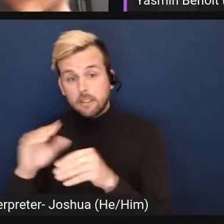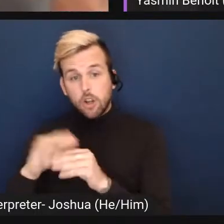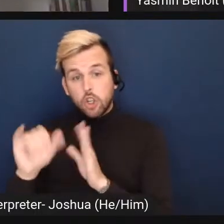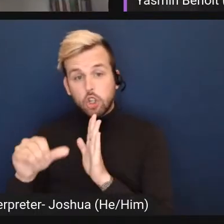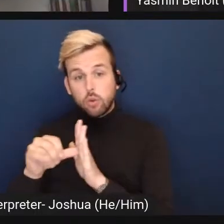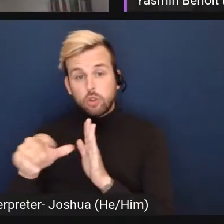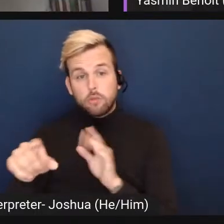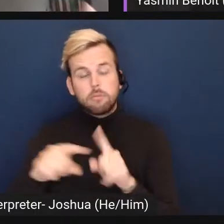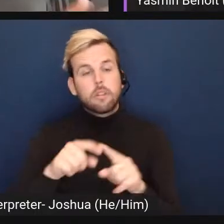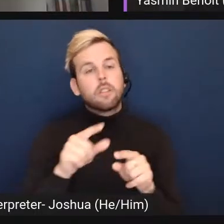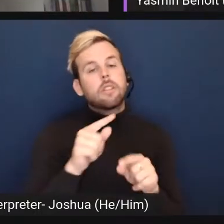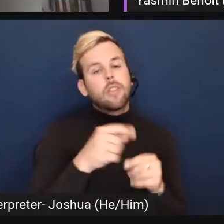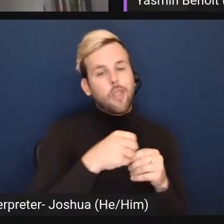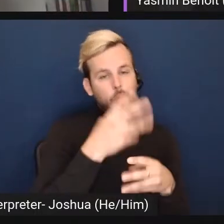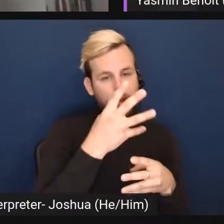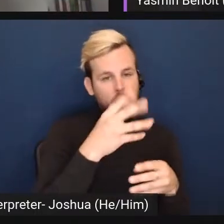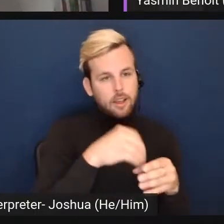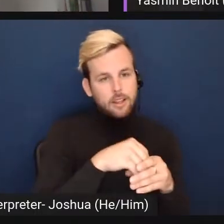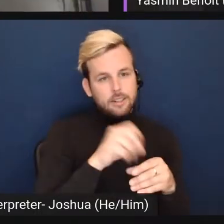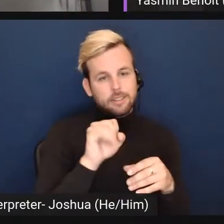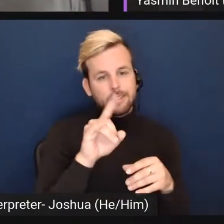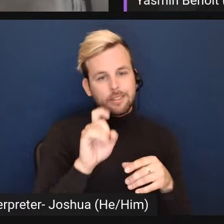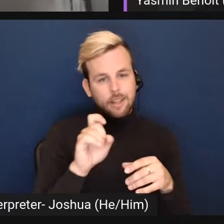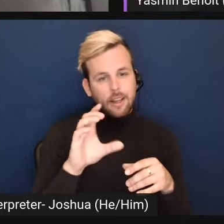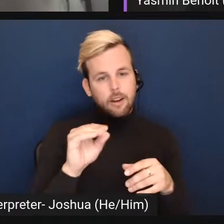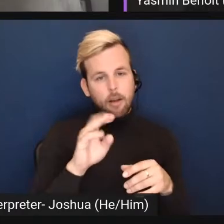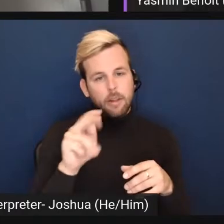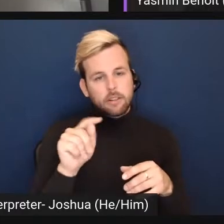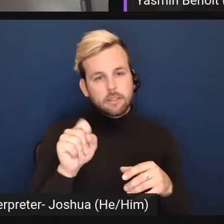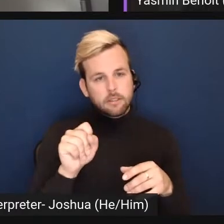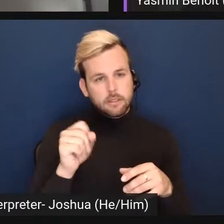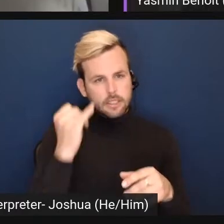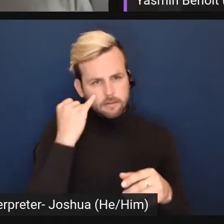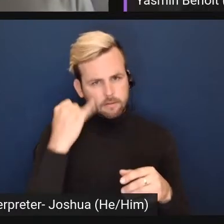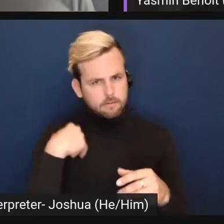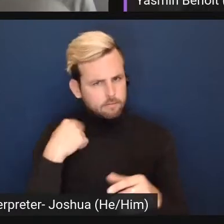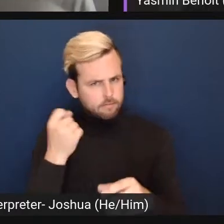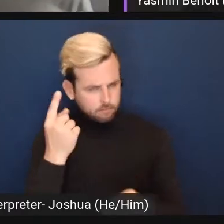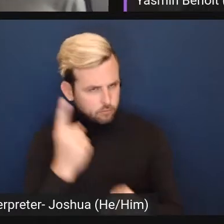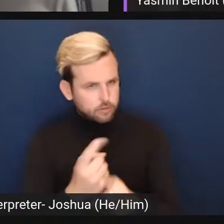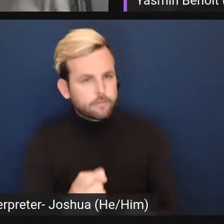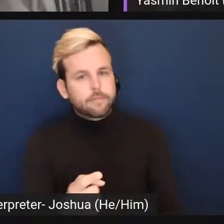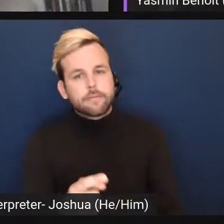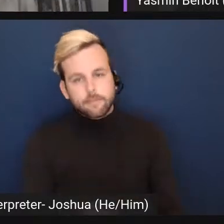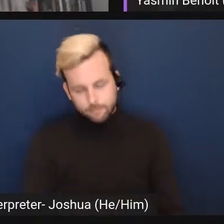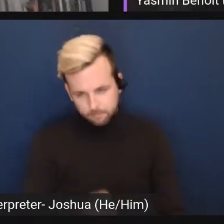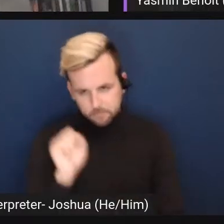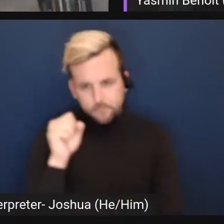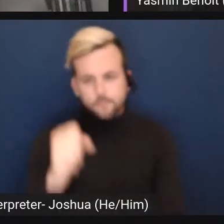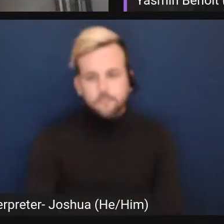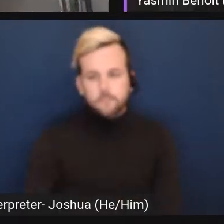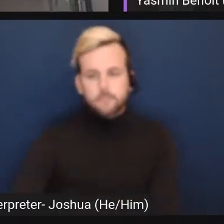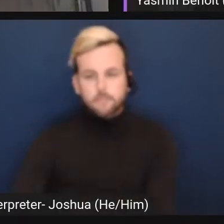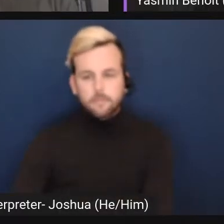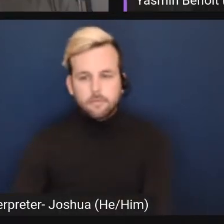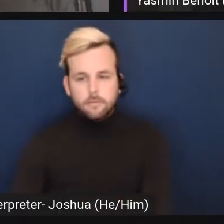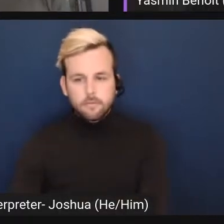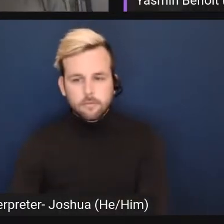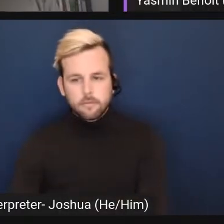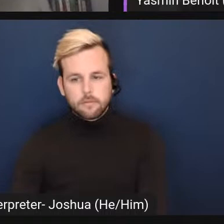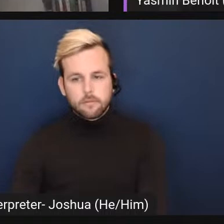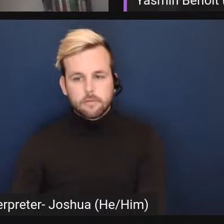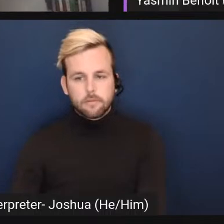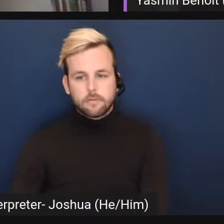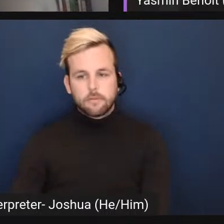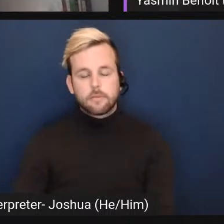but from the thread in site comments. If I'm reading you right, Jasmine. So if there's a